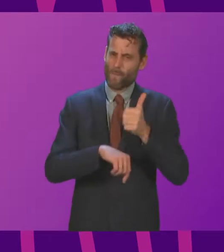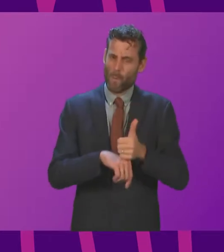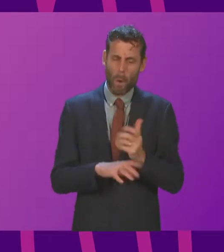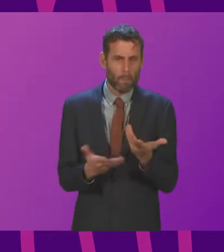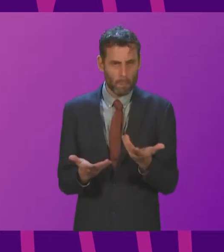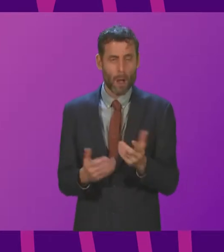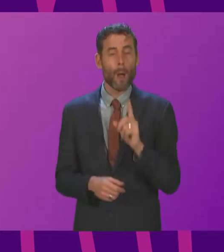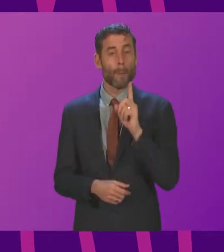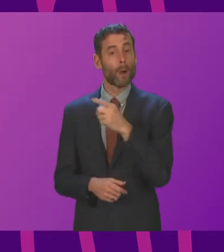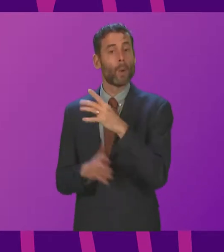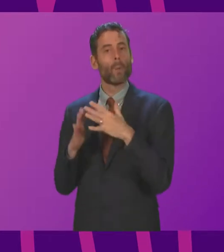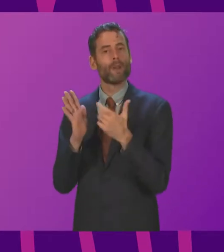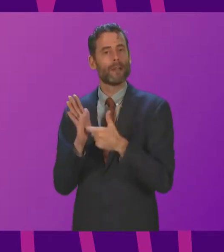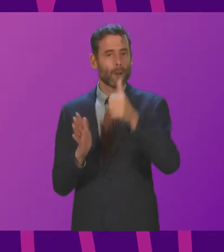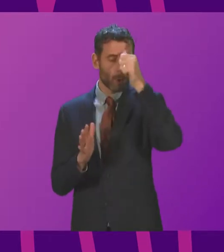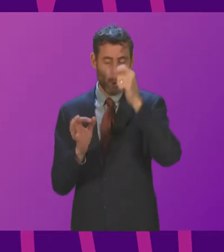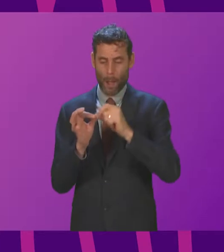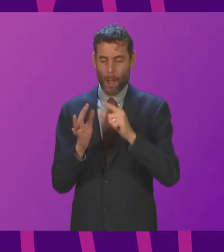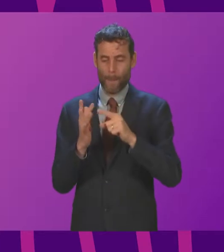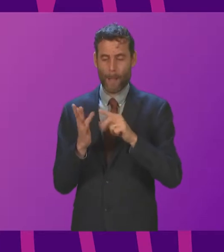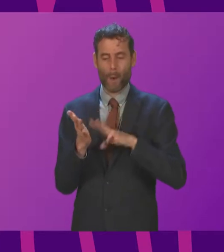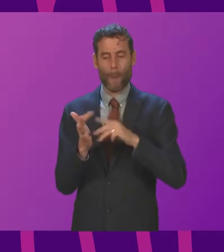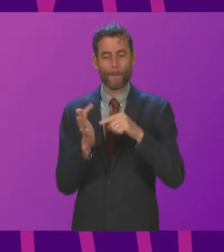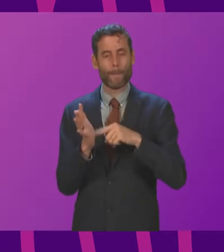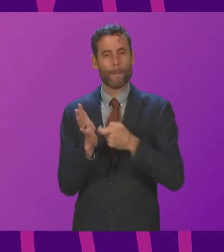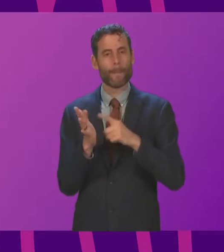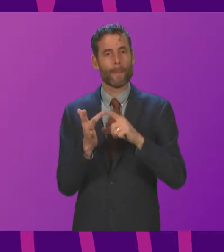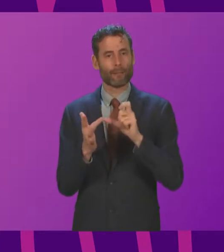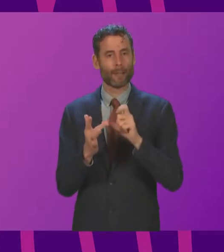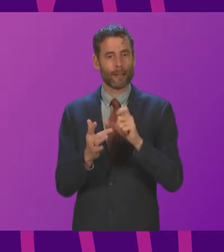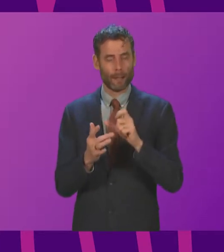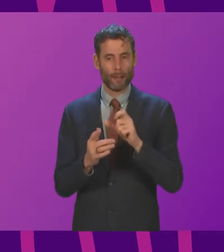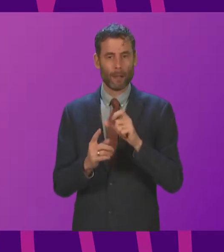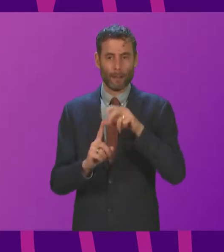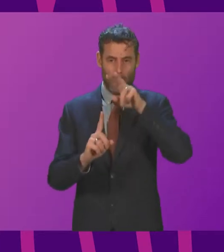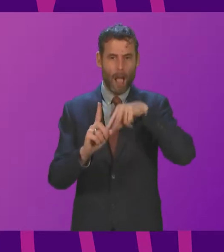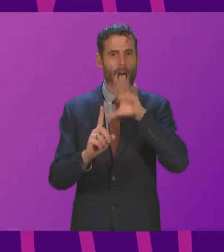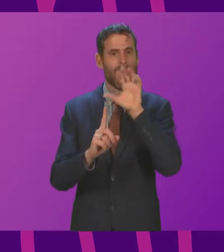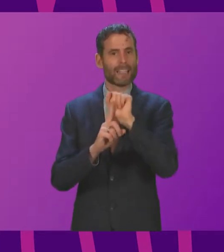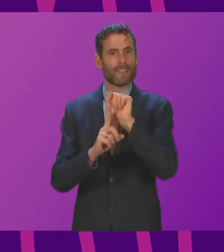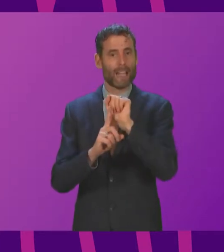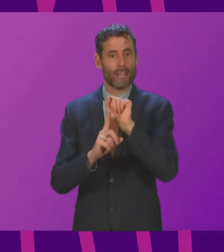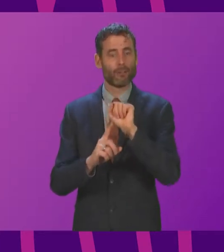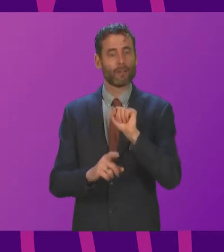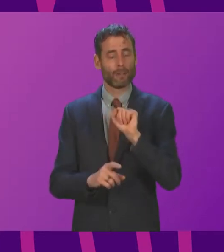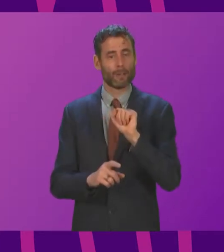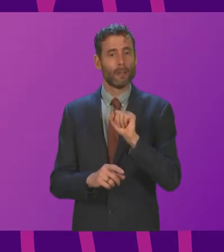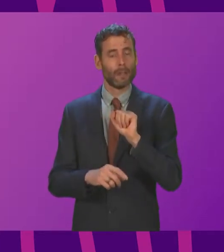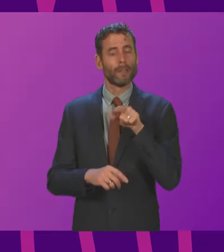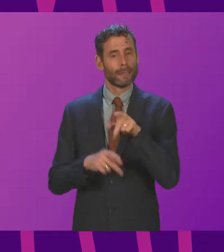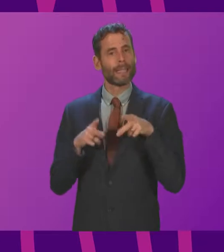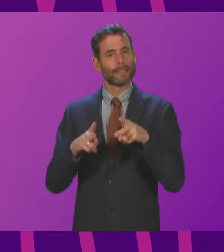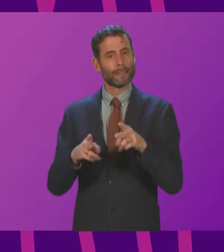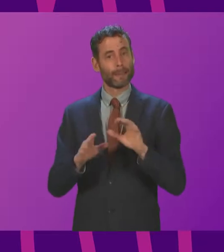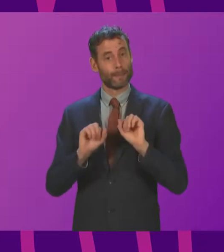as Willie Rennie will be aware the introduction of biometric identification systems is a matter for local authorities and schools. The Scottish Government is